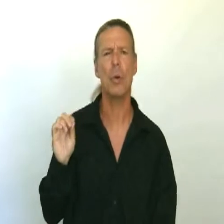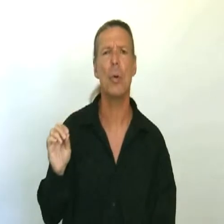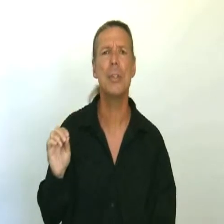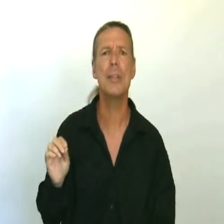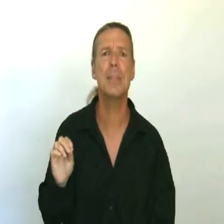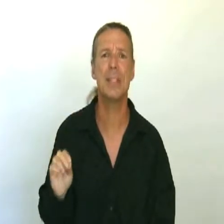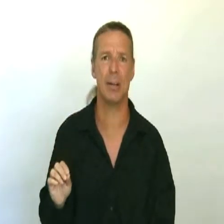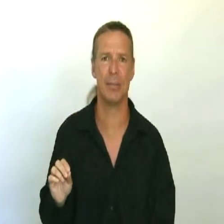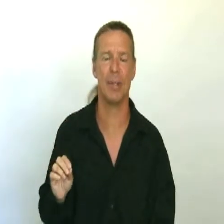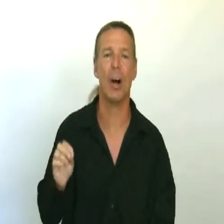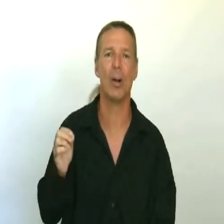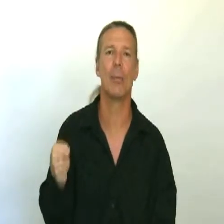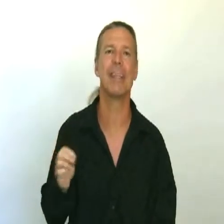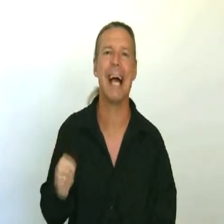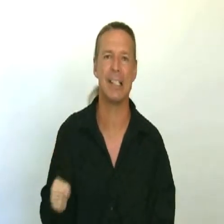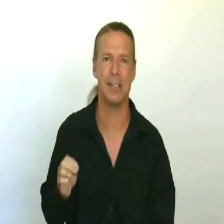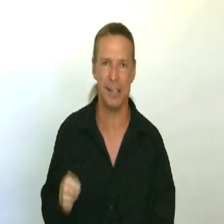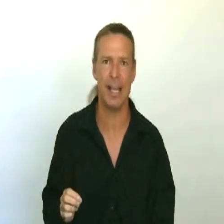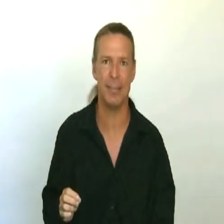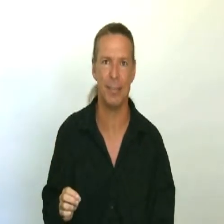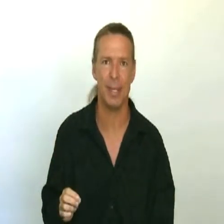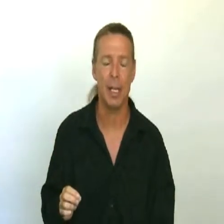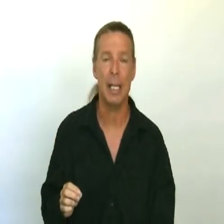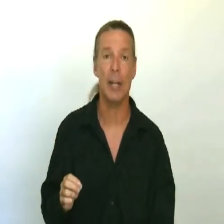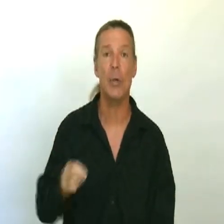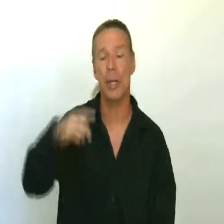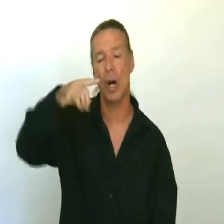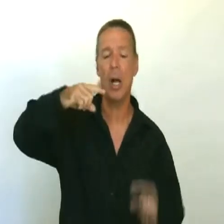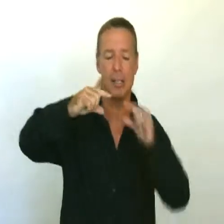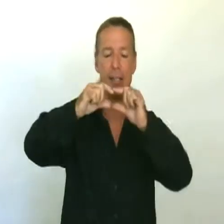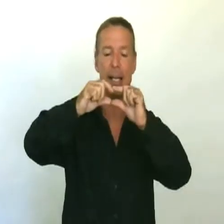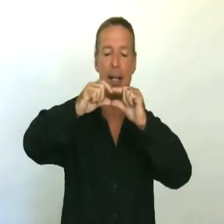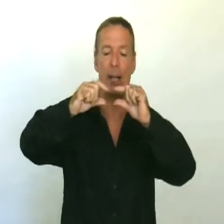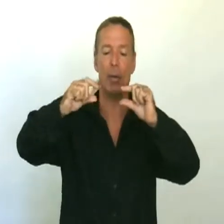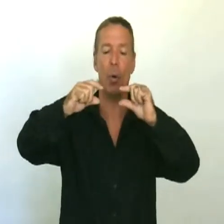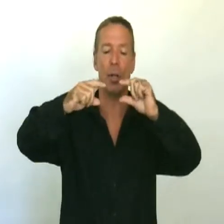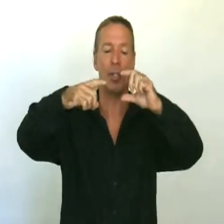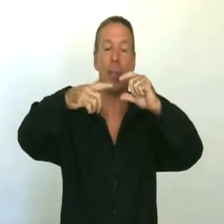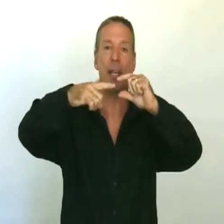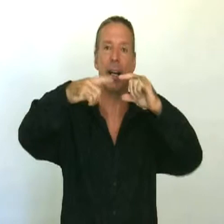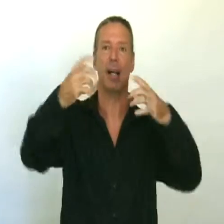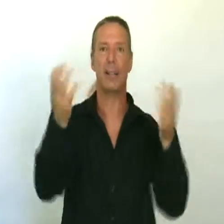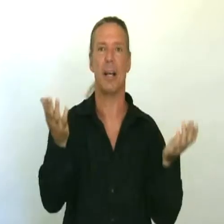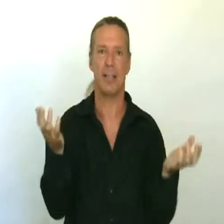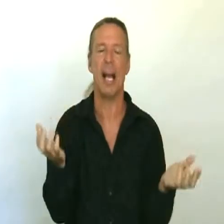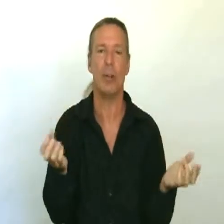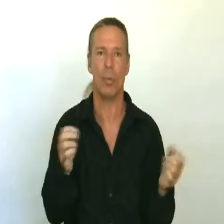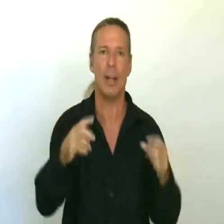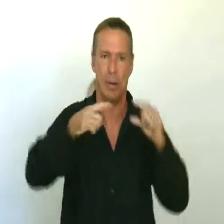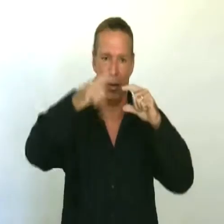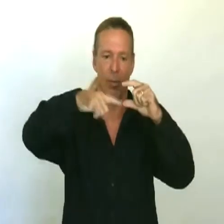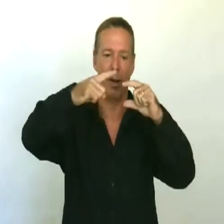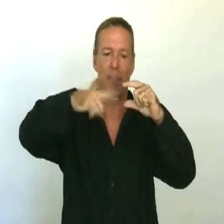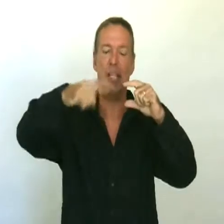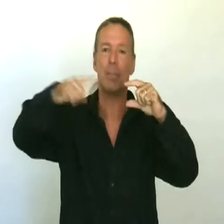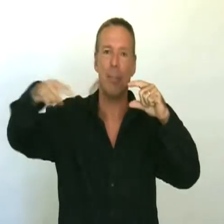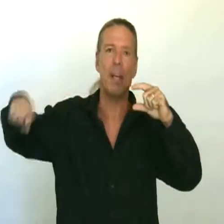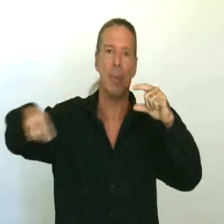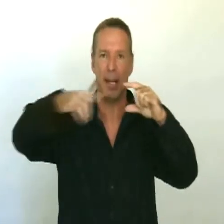the chords themselves are in a relaxed state. Now, you can oscillate in the chords. There will be a cycle rate or a beats per minute rate